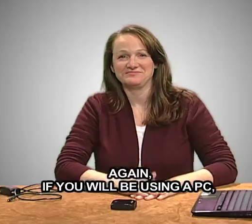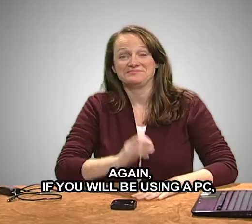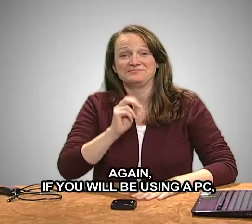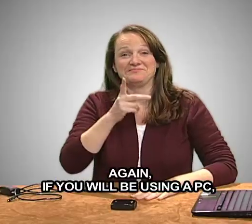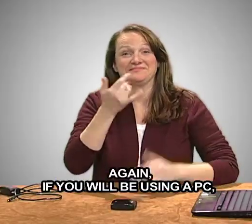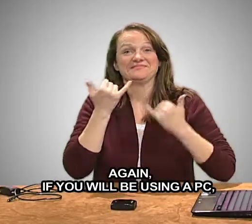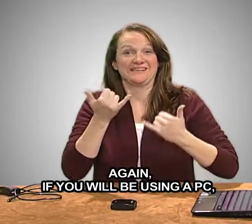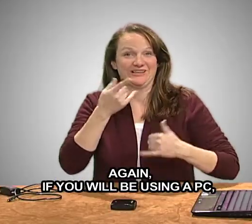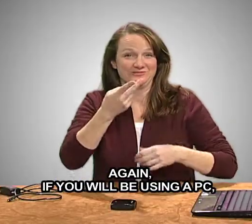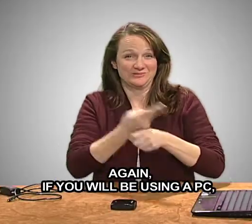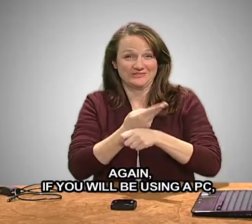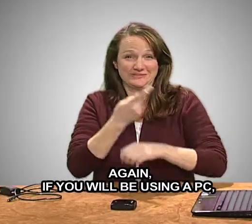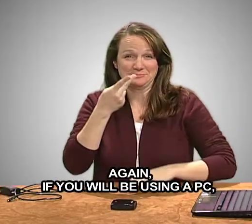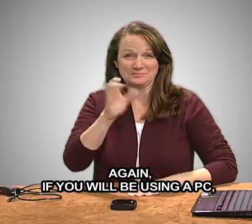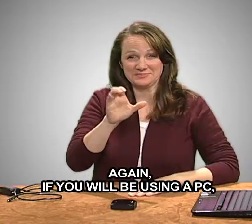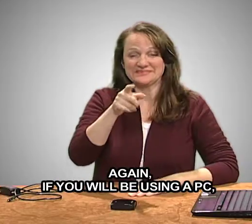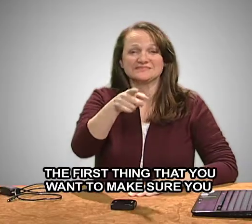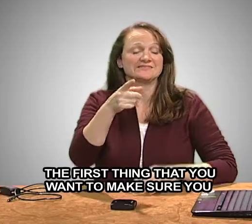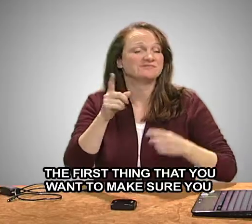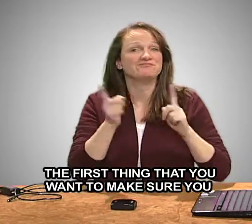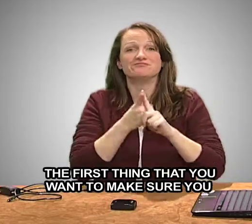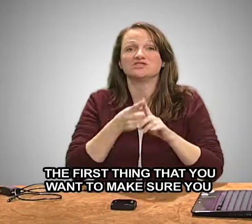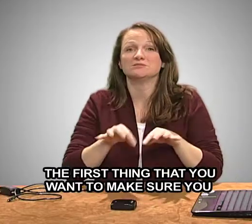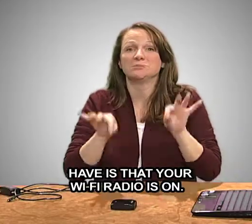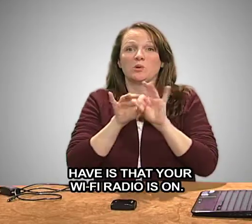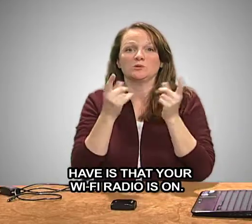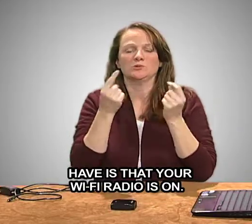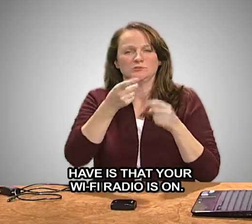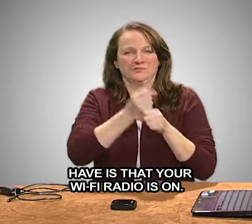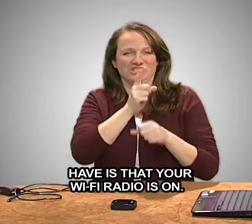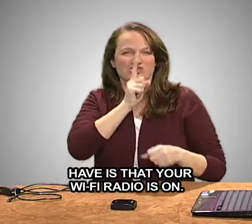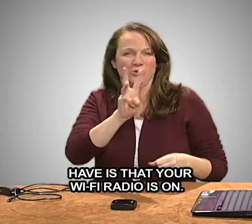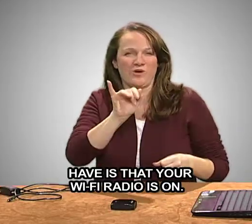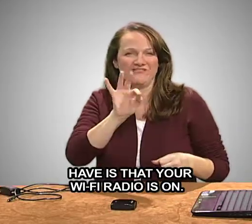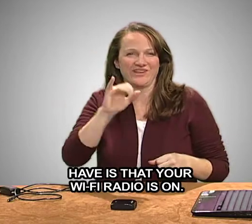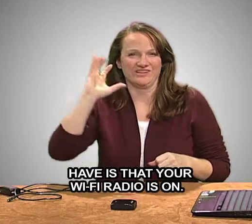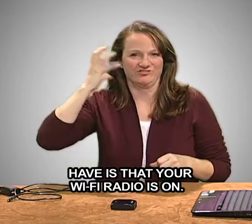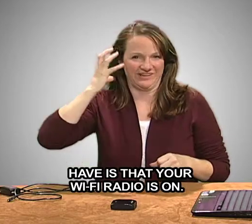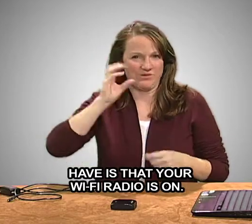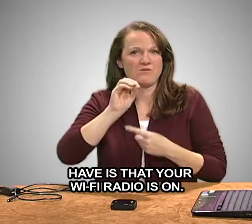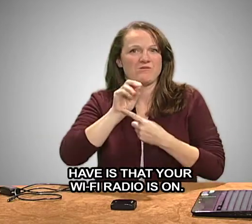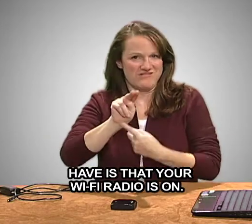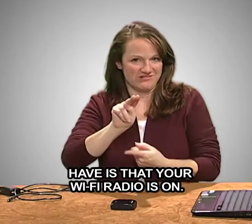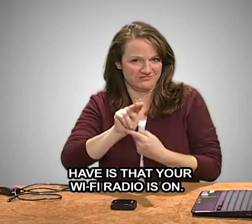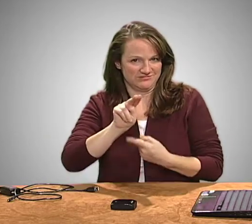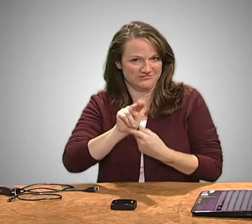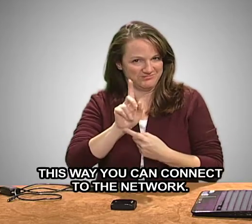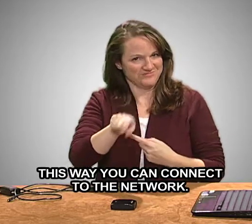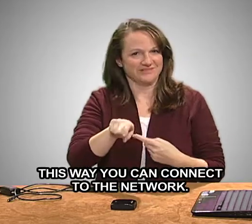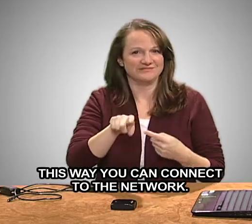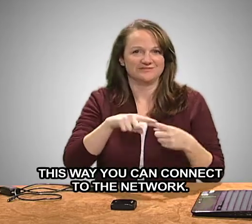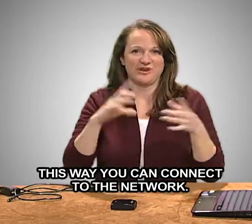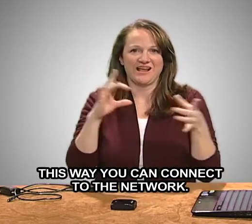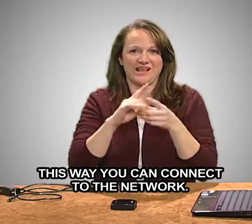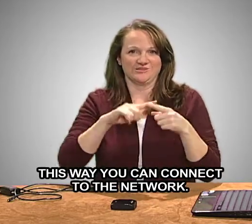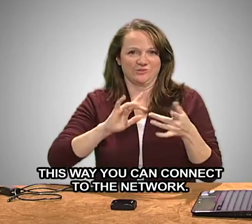Again, if you will be using a PC, the first thing that you want to make sure you have is that your Wi-Fi radio is on. This way you can connect to the network.